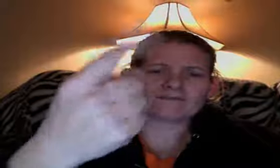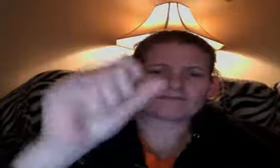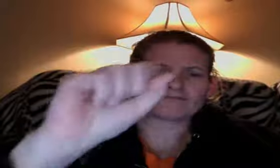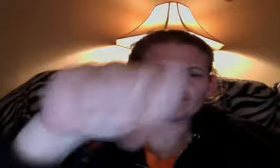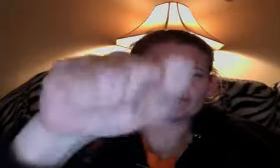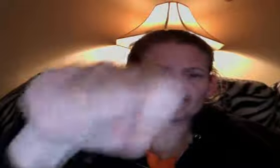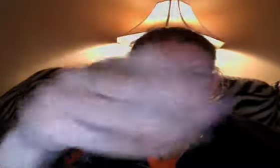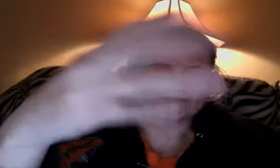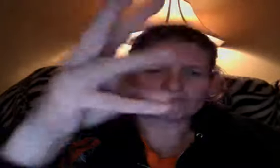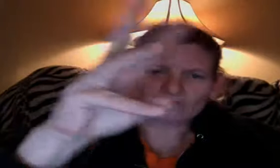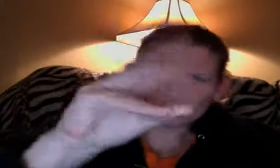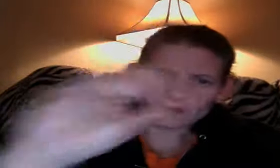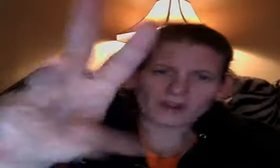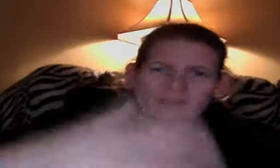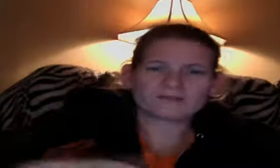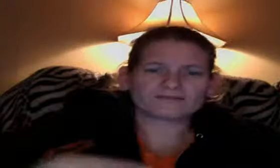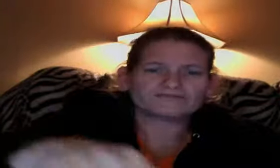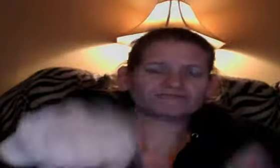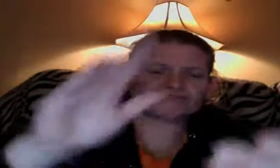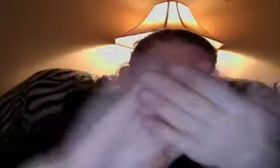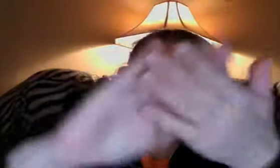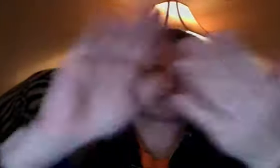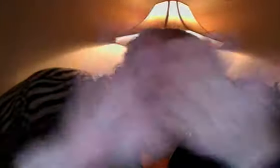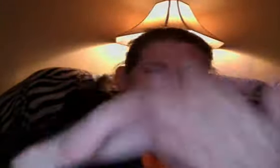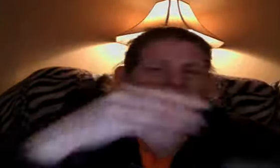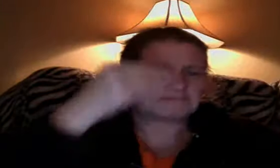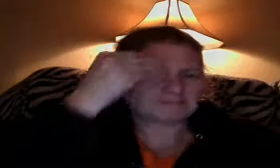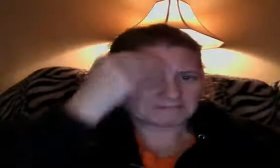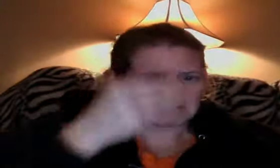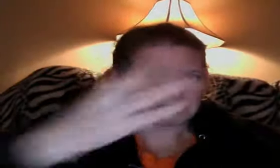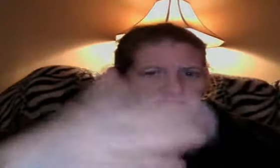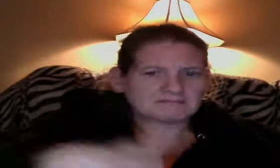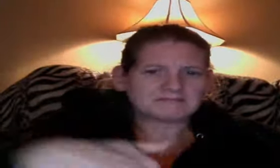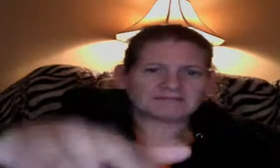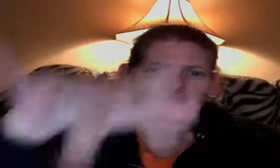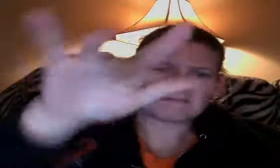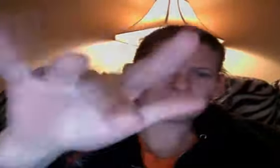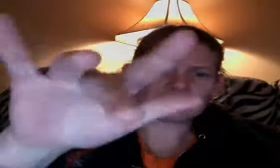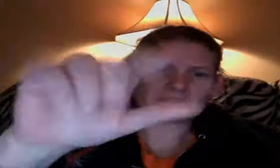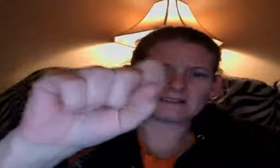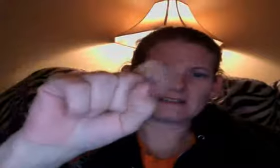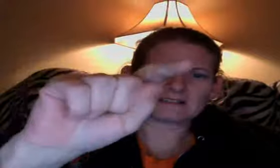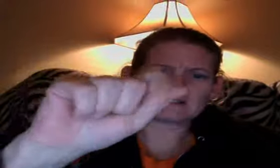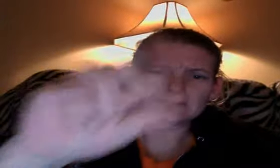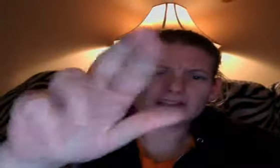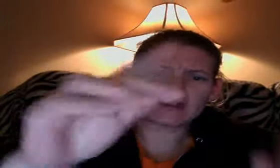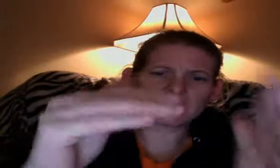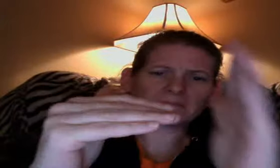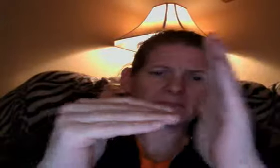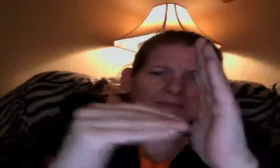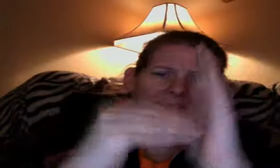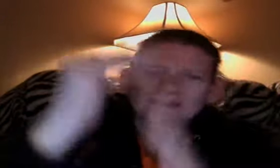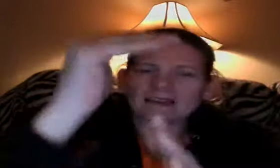to color it in first. Let's look at the colors in our crayon box. Red. Red.